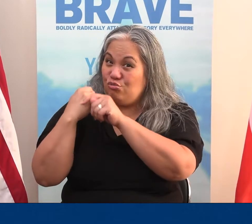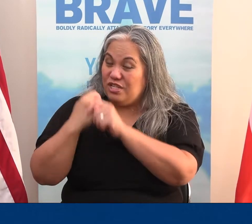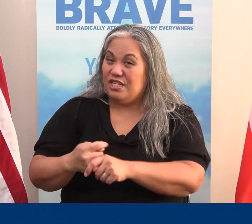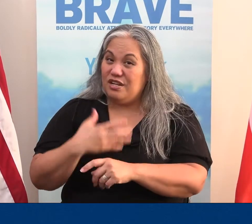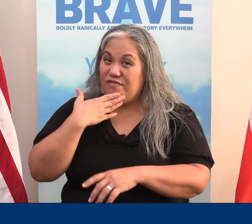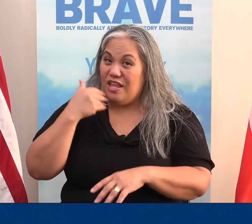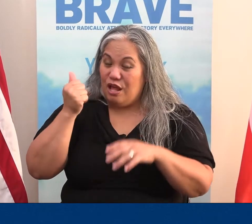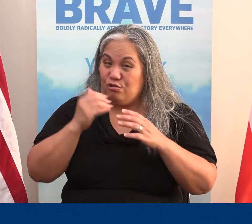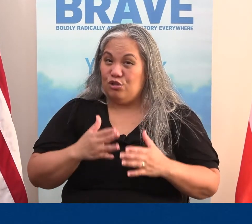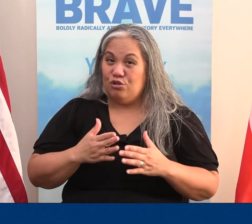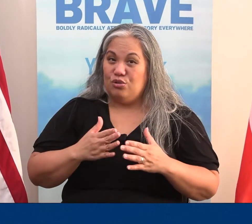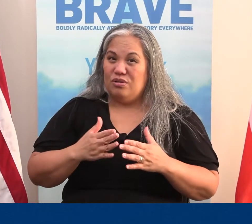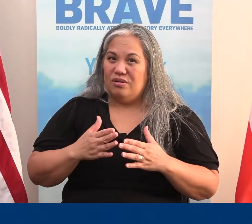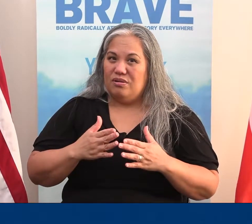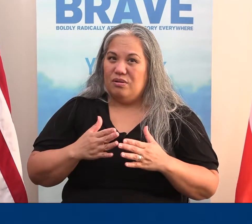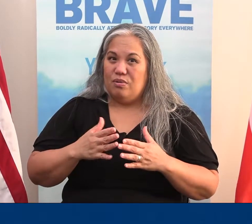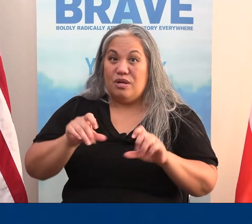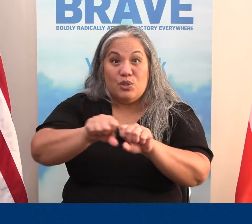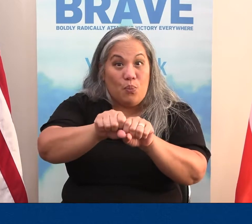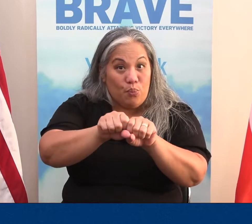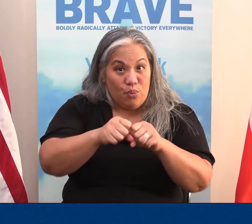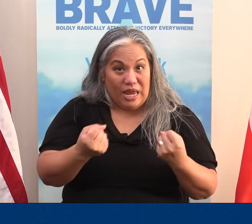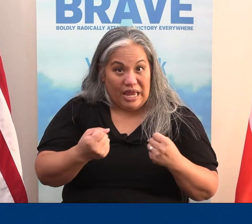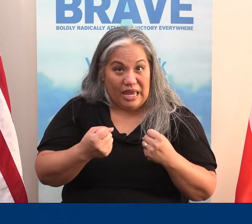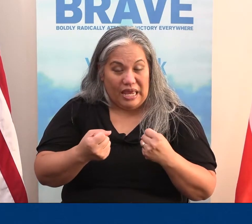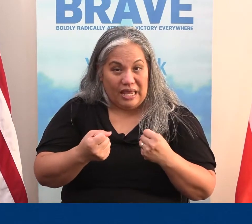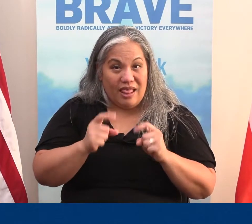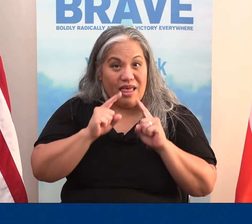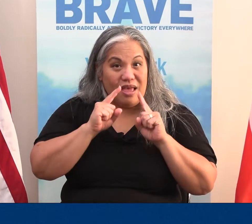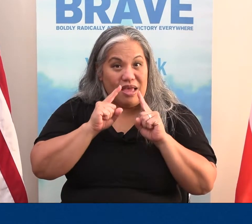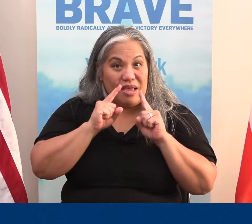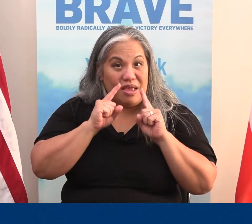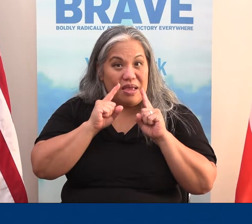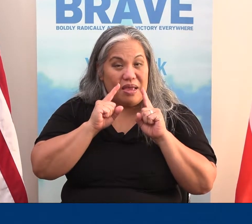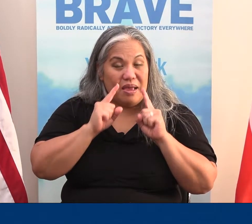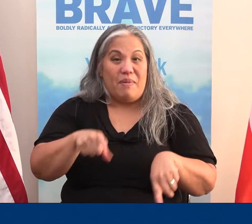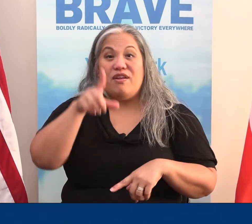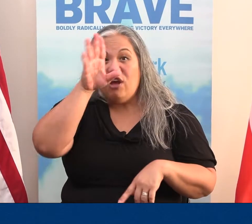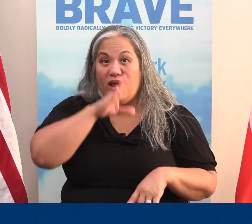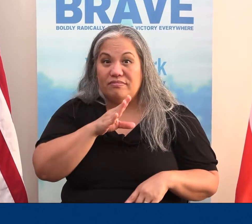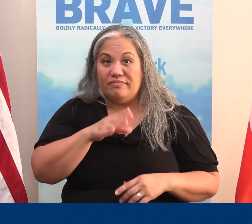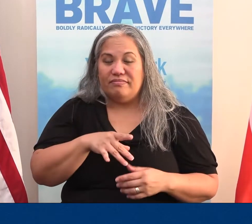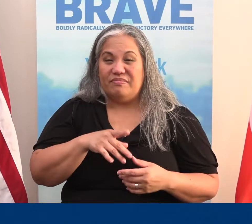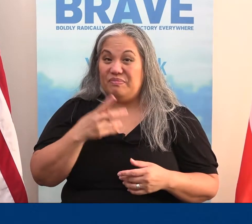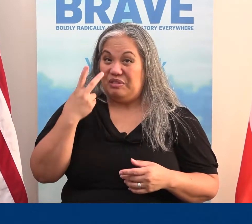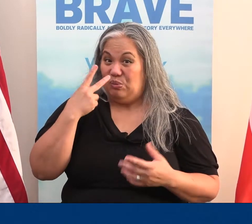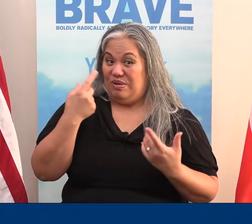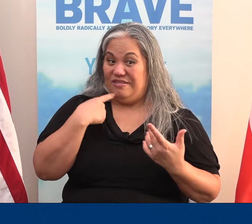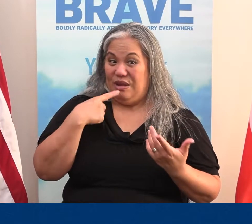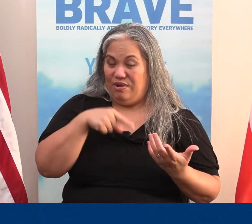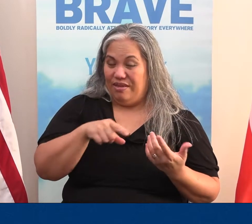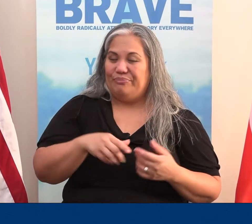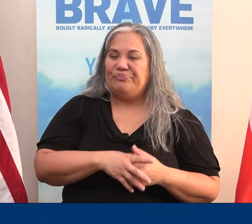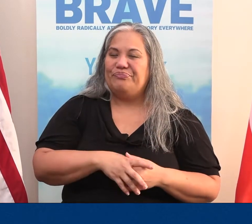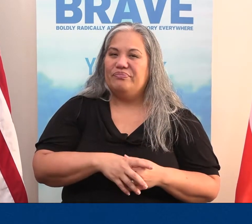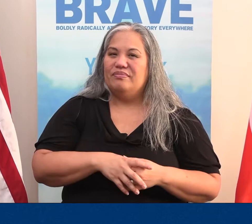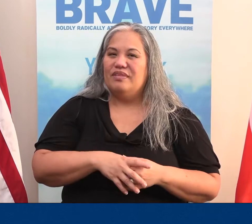so, in fact, this tradition of the elders was breaking the command of God. Do you see what he's saying right here?